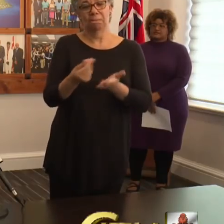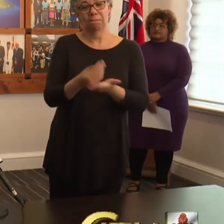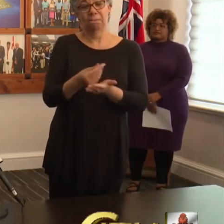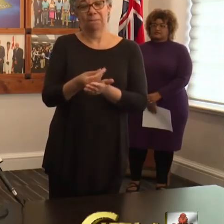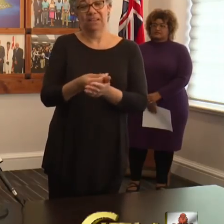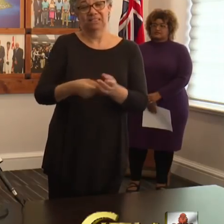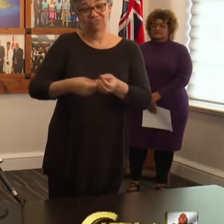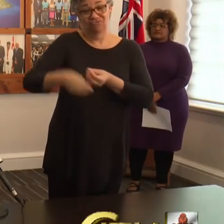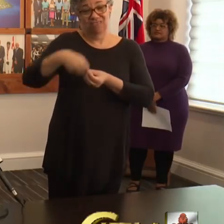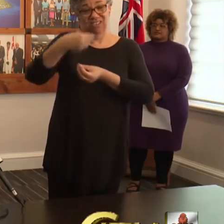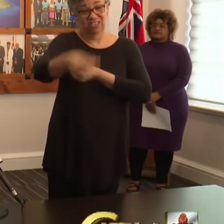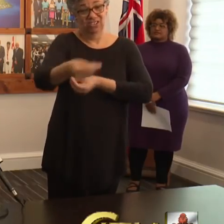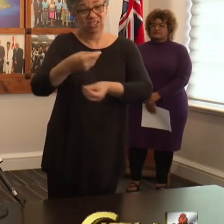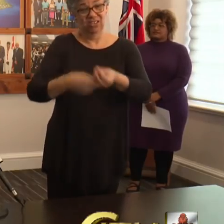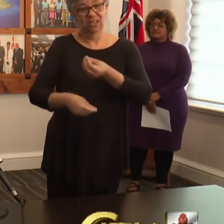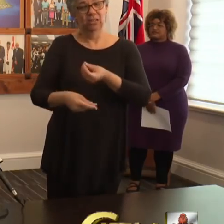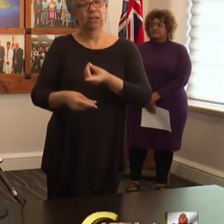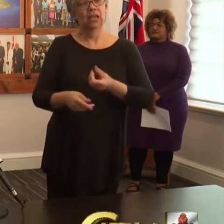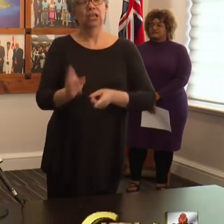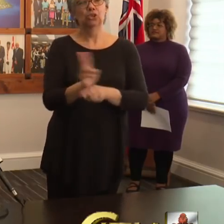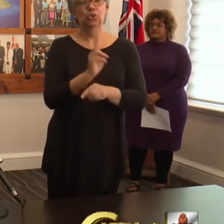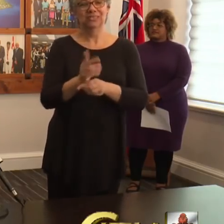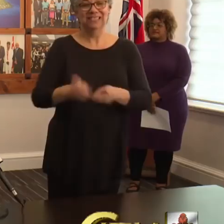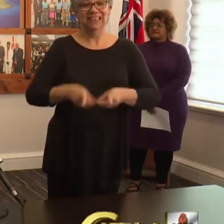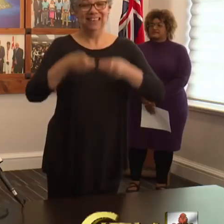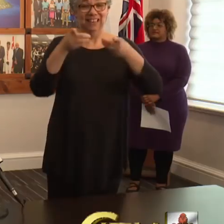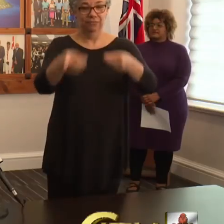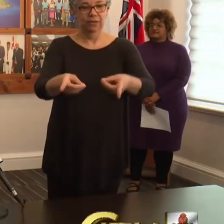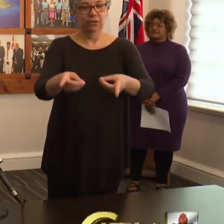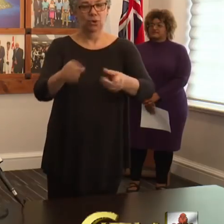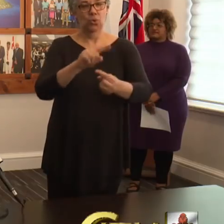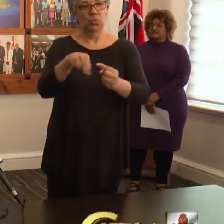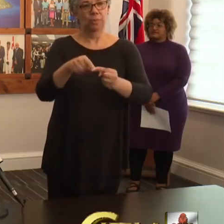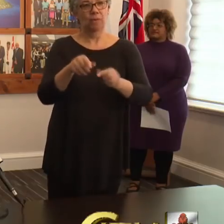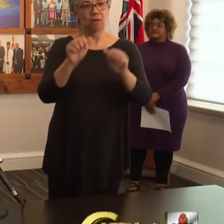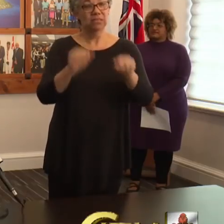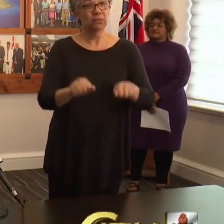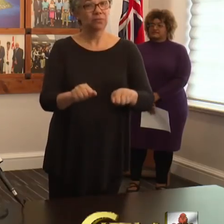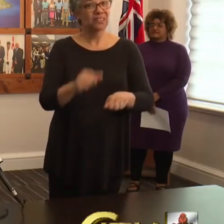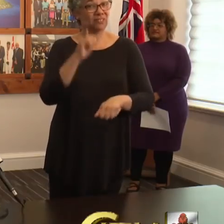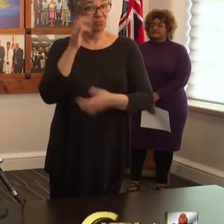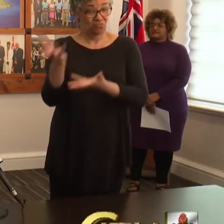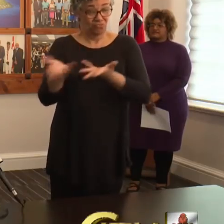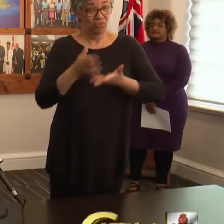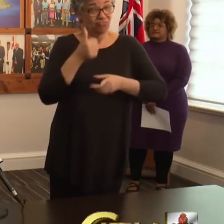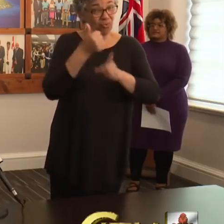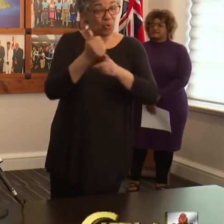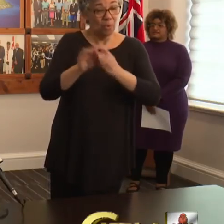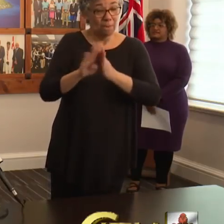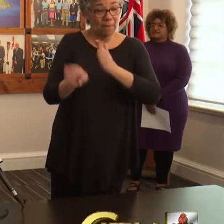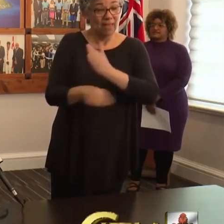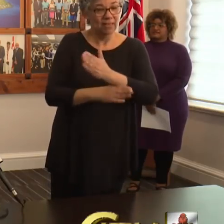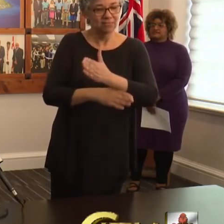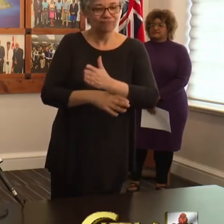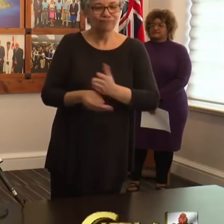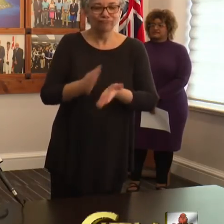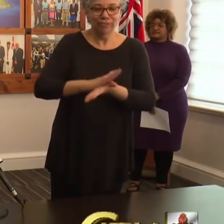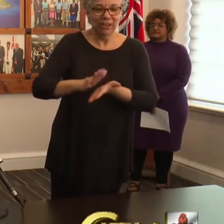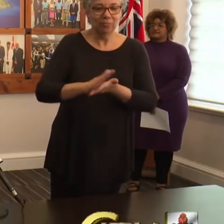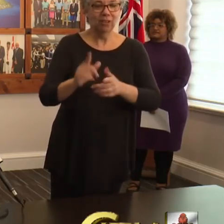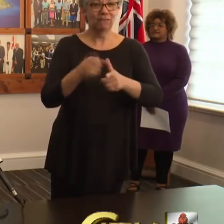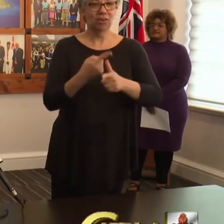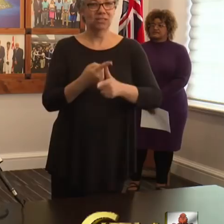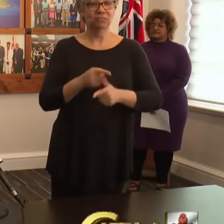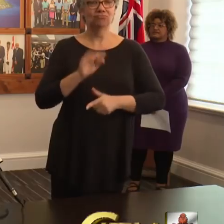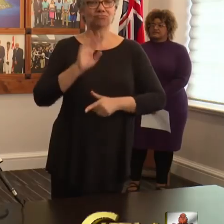delivery options if available. And if you bring your own reusable bags, sanitize them first. Pack your own groceries so that fewer